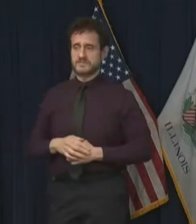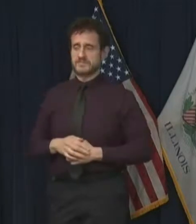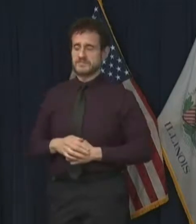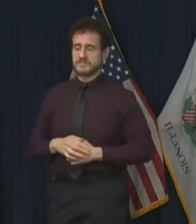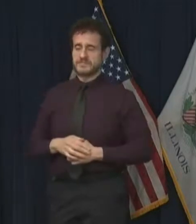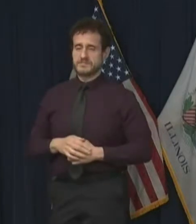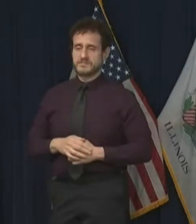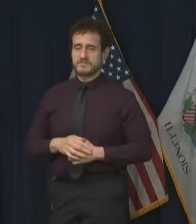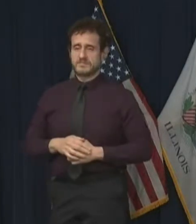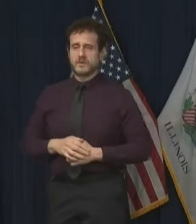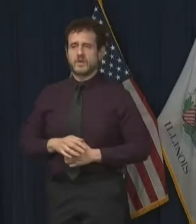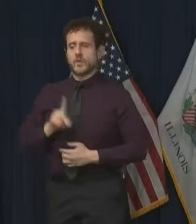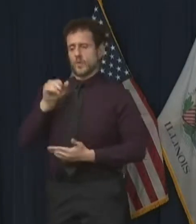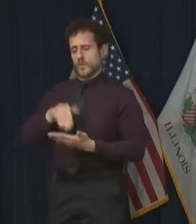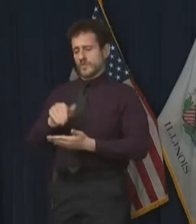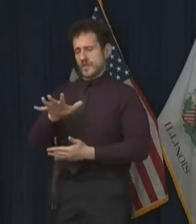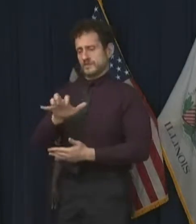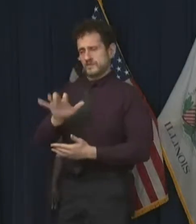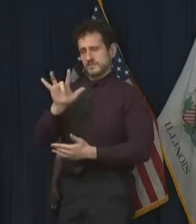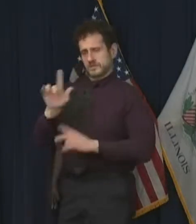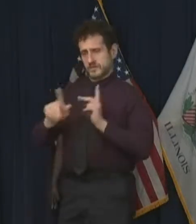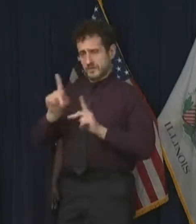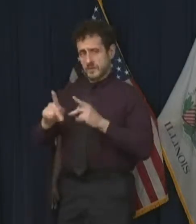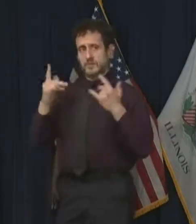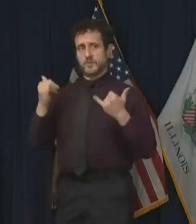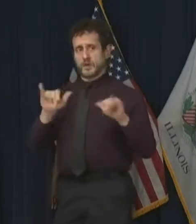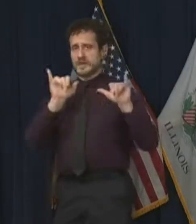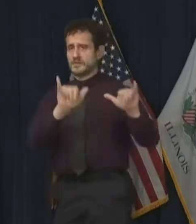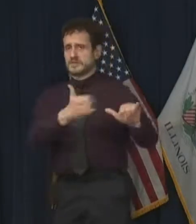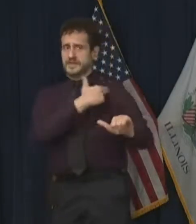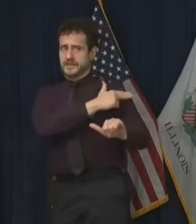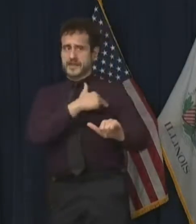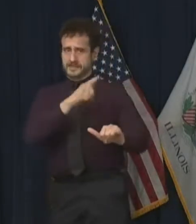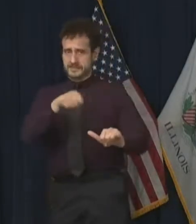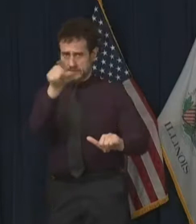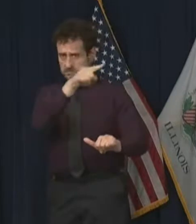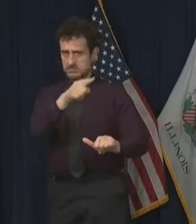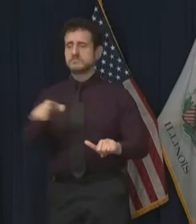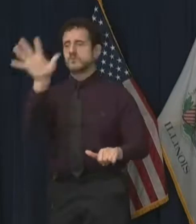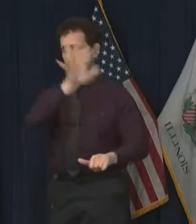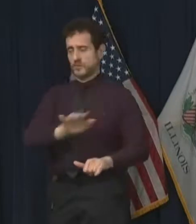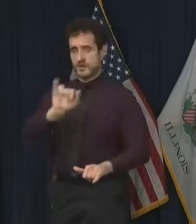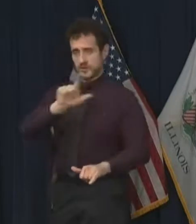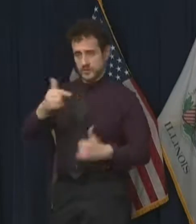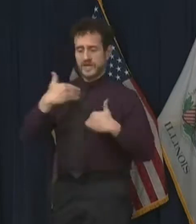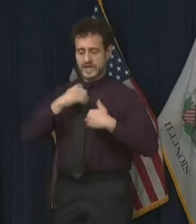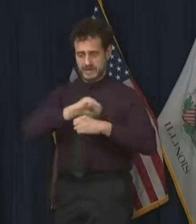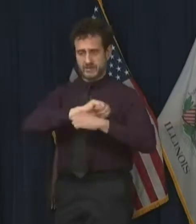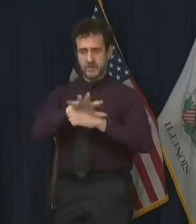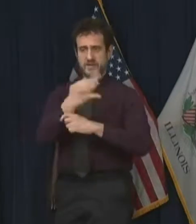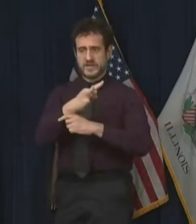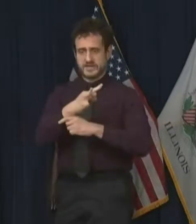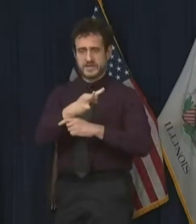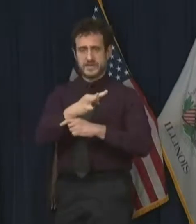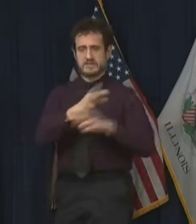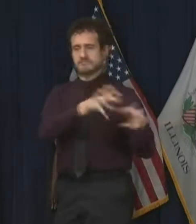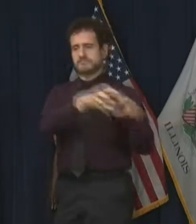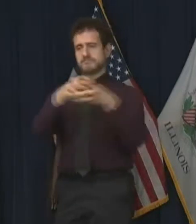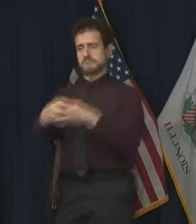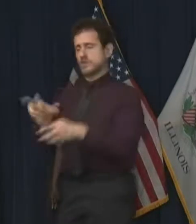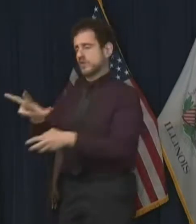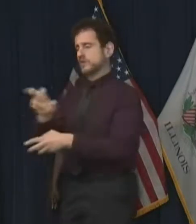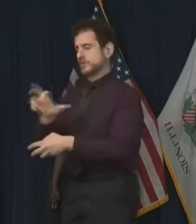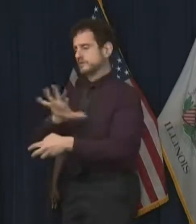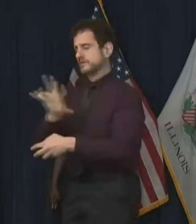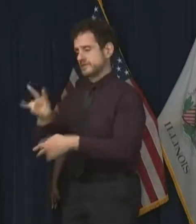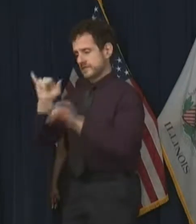1,525 individuals are hospitalized throughout Illinois with COVID-19. Of those, 357